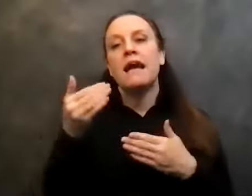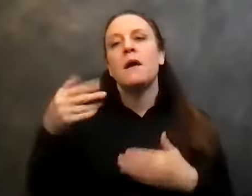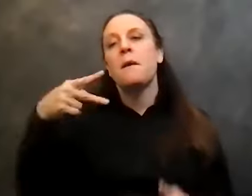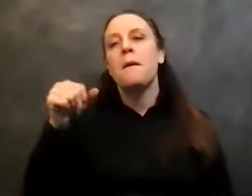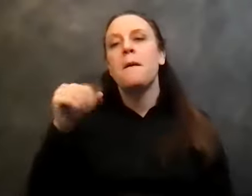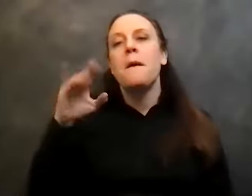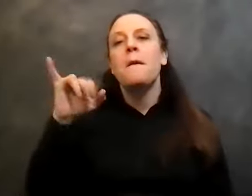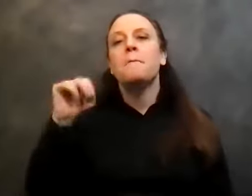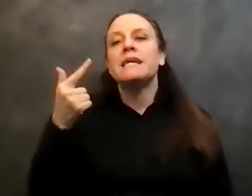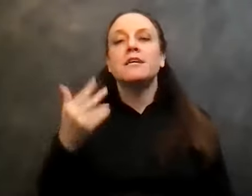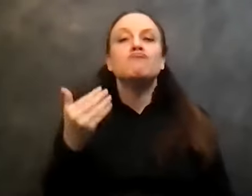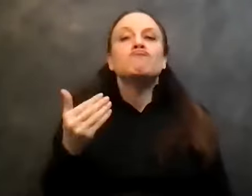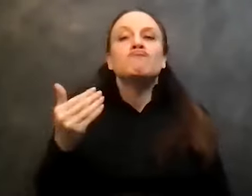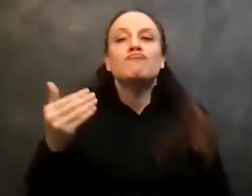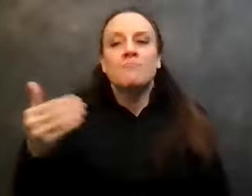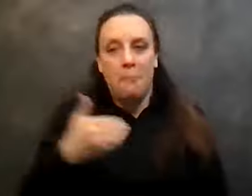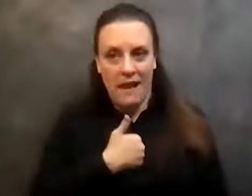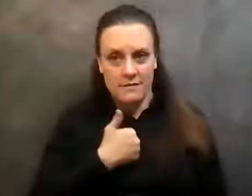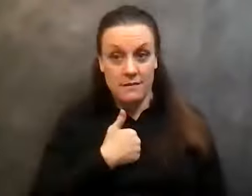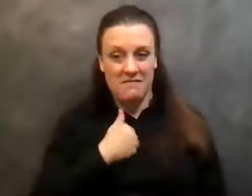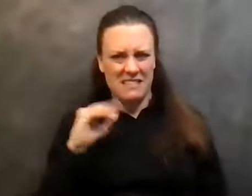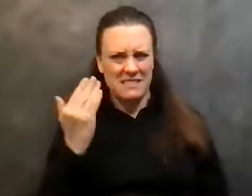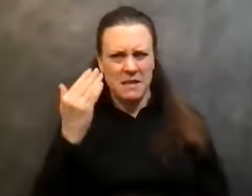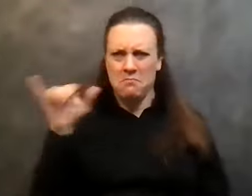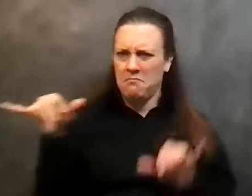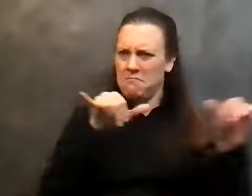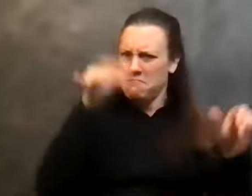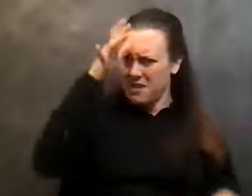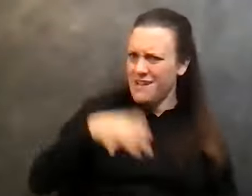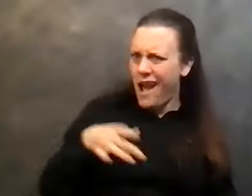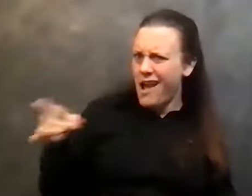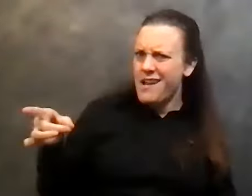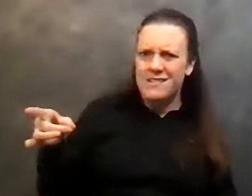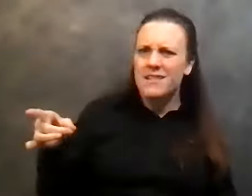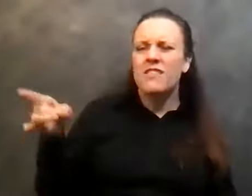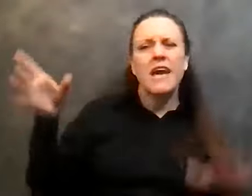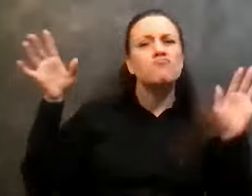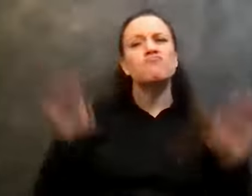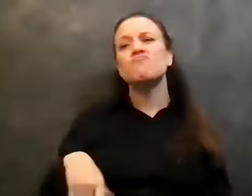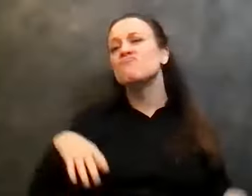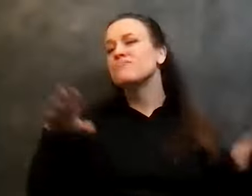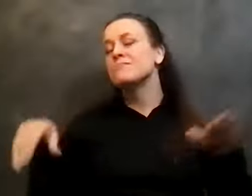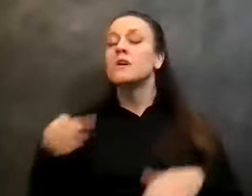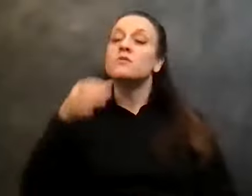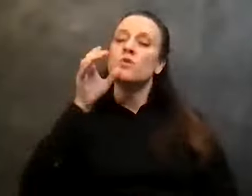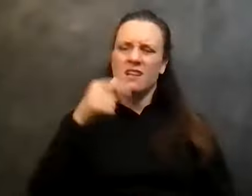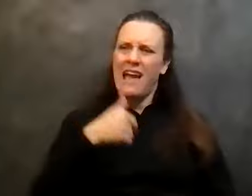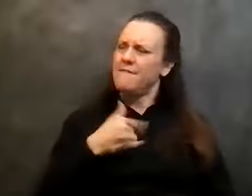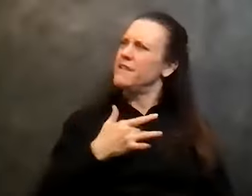It didn't seem like the guys that I was hanging out with had to do any of this. It's another thing that made me feel different than everybody